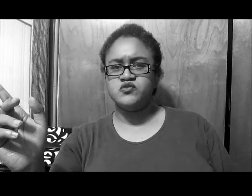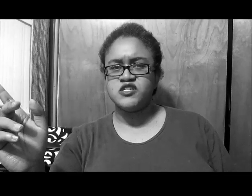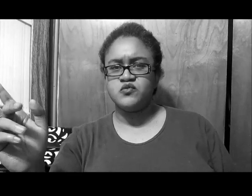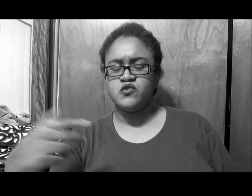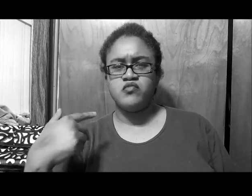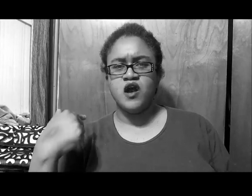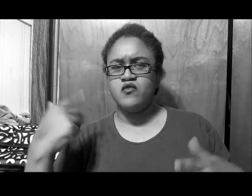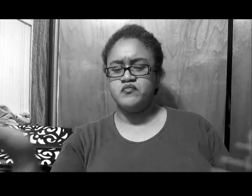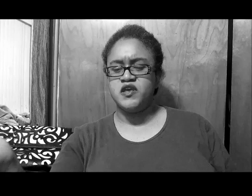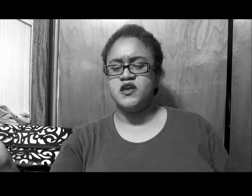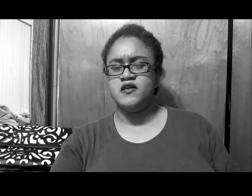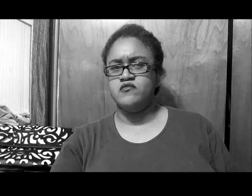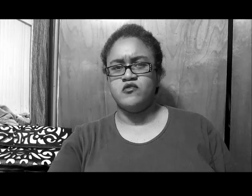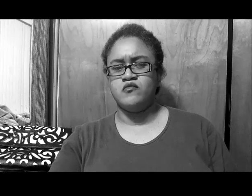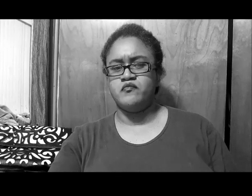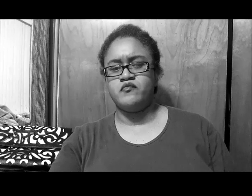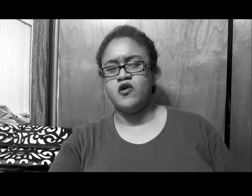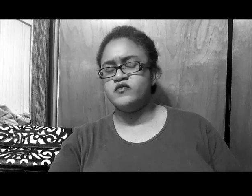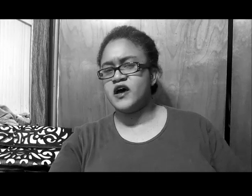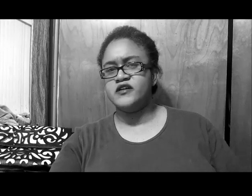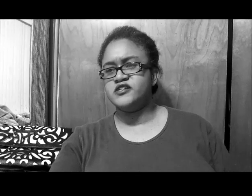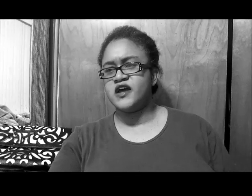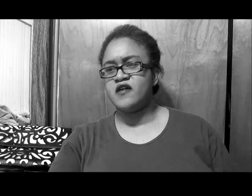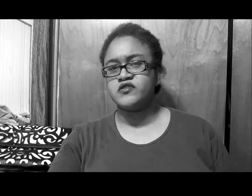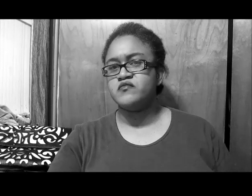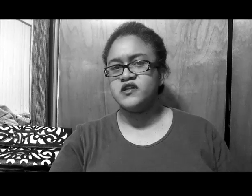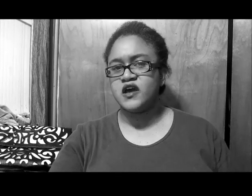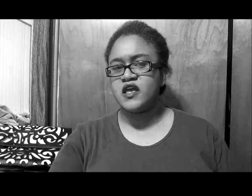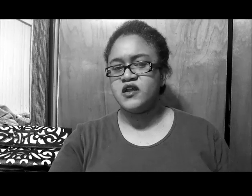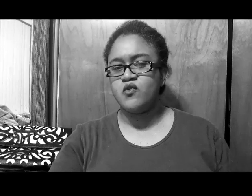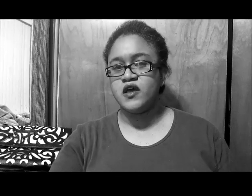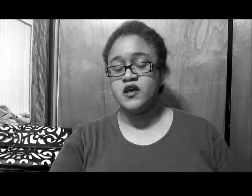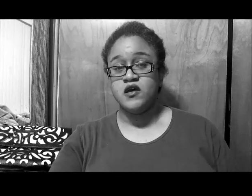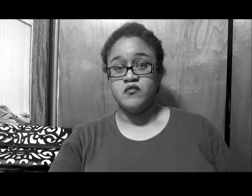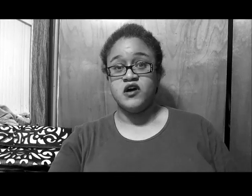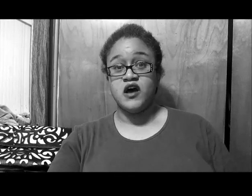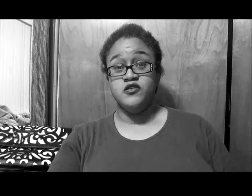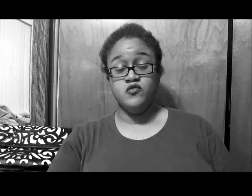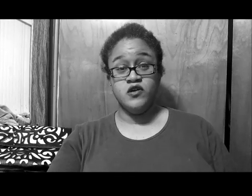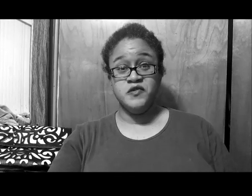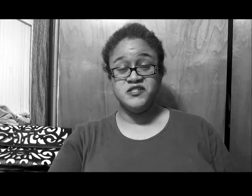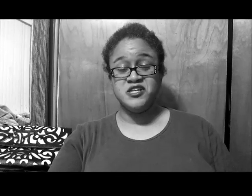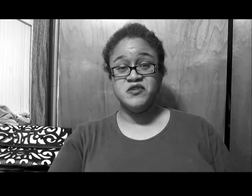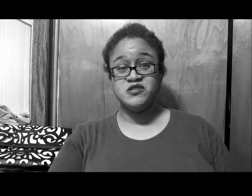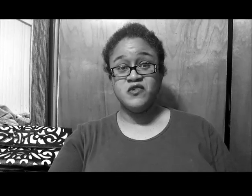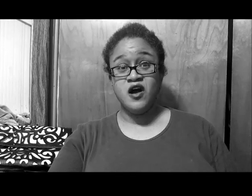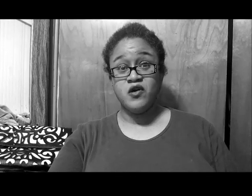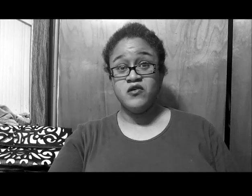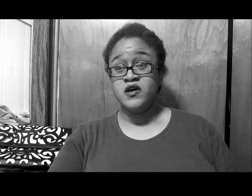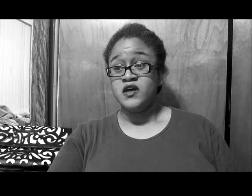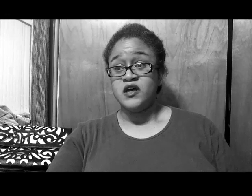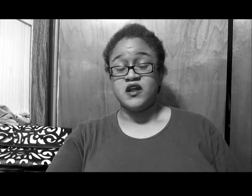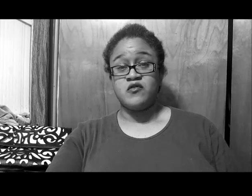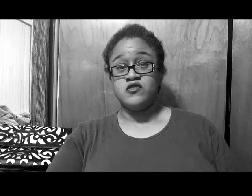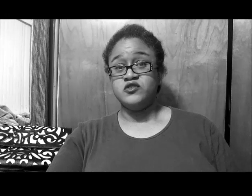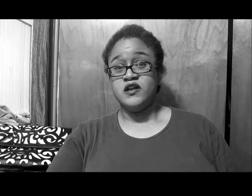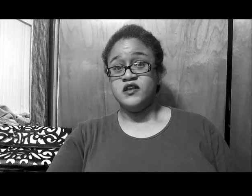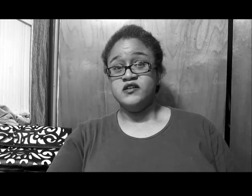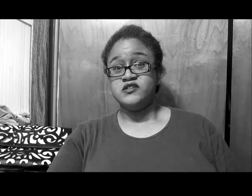transfer, probably won't be, online, until after midnight anyway, but you will be, seeing me tomorrow, and I'm going to try to get it,